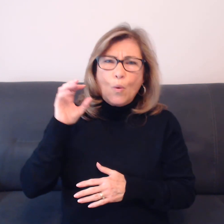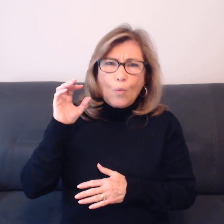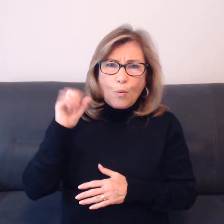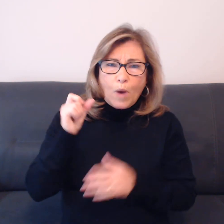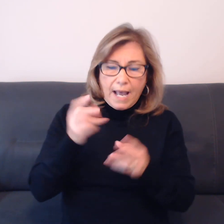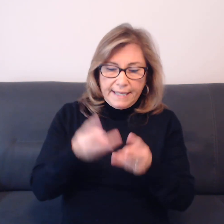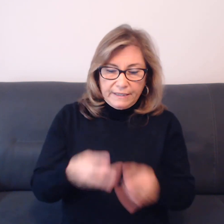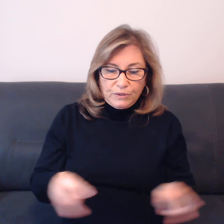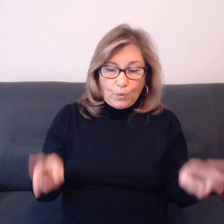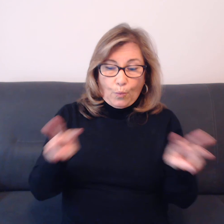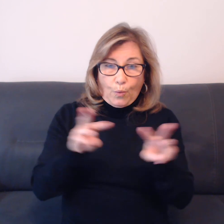,000.